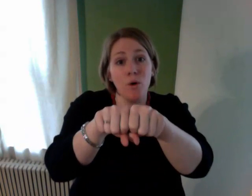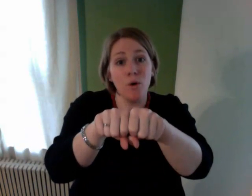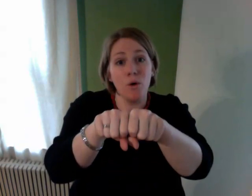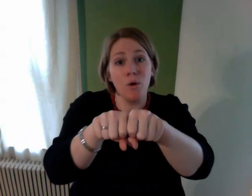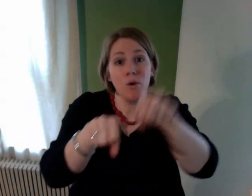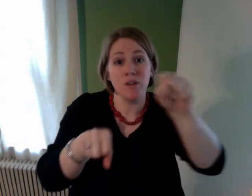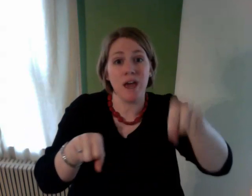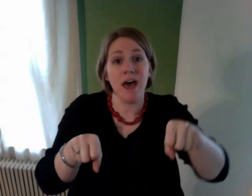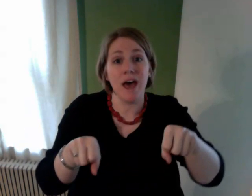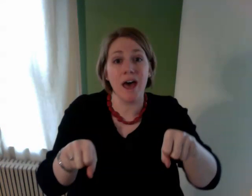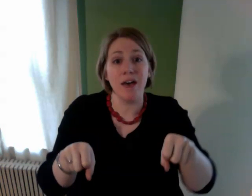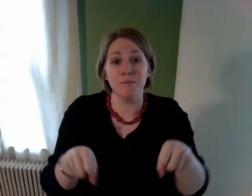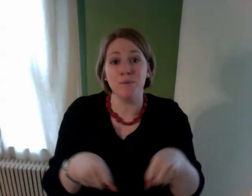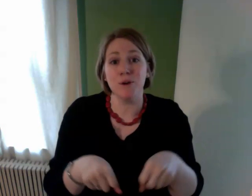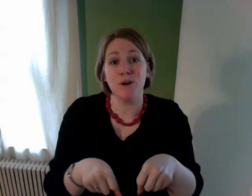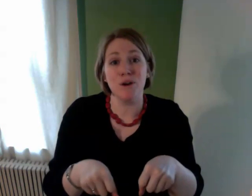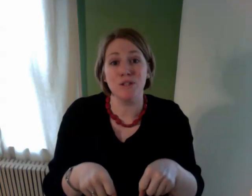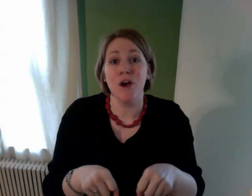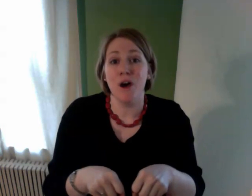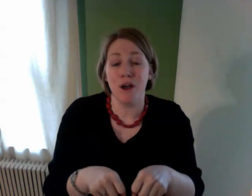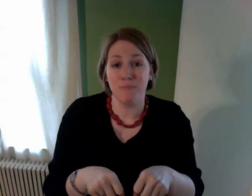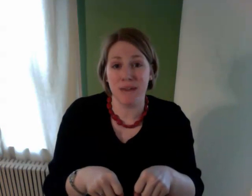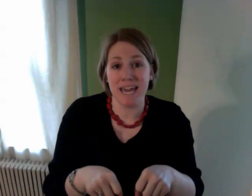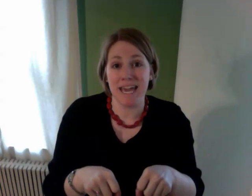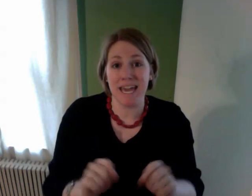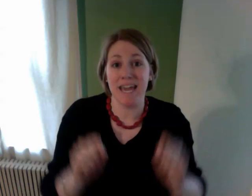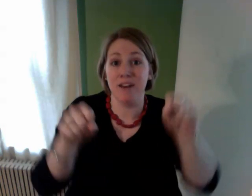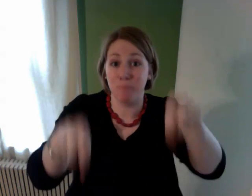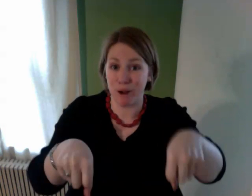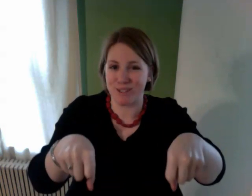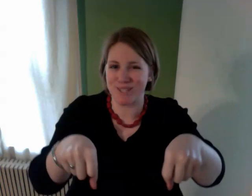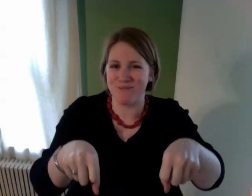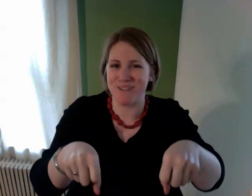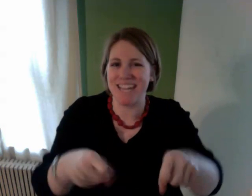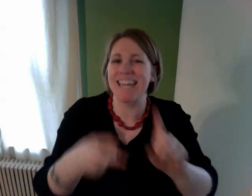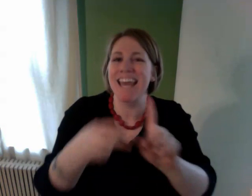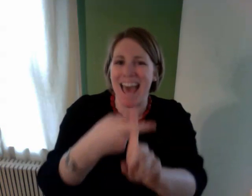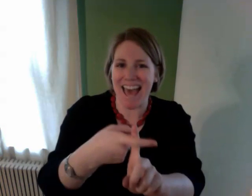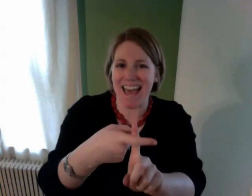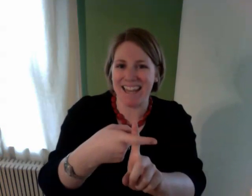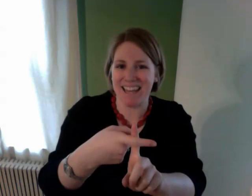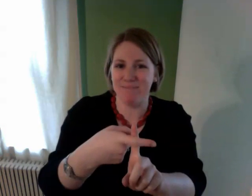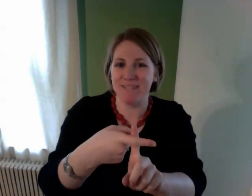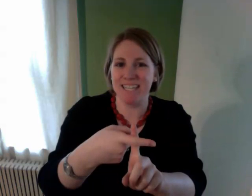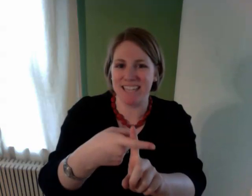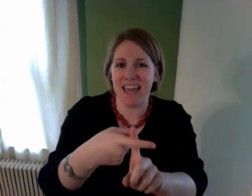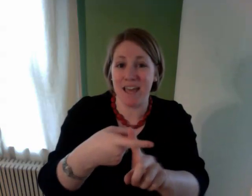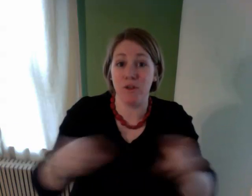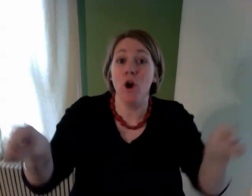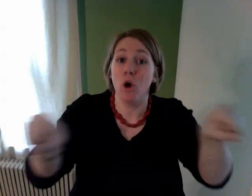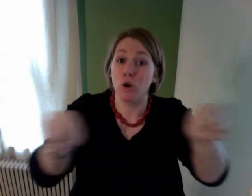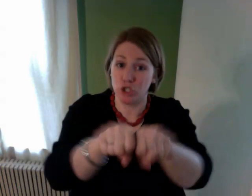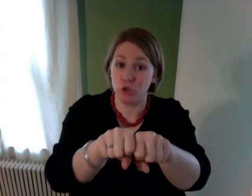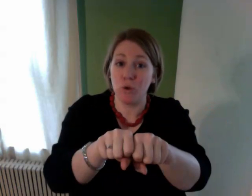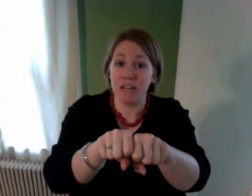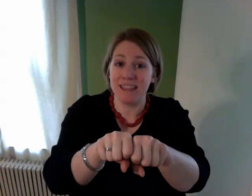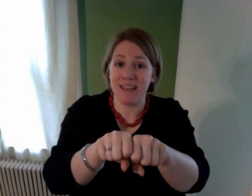numbers are made of parts and we add them together or join them